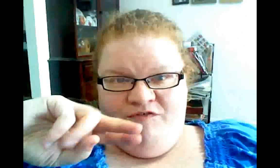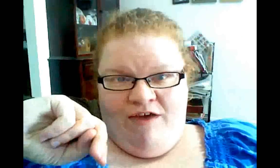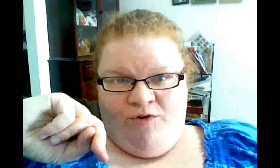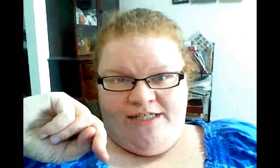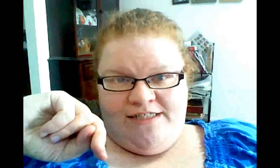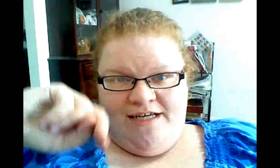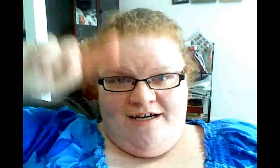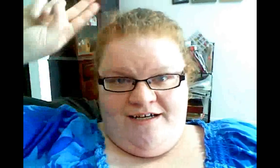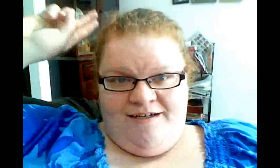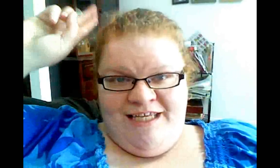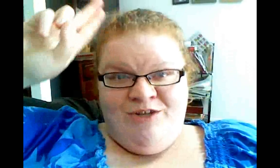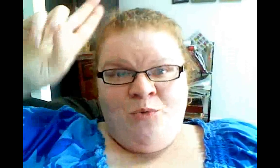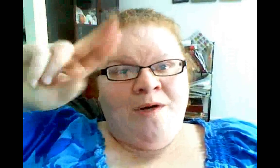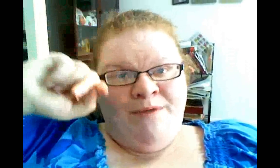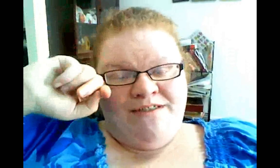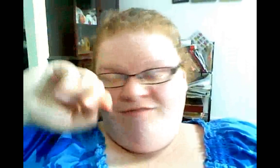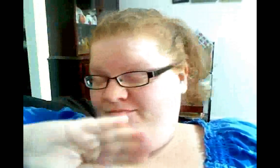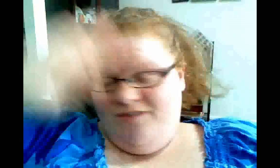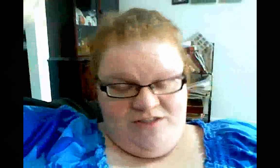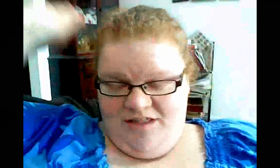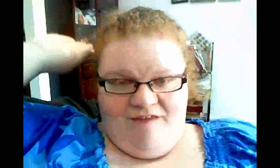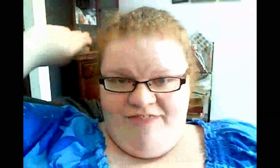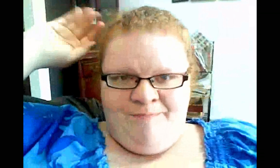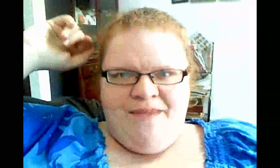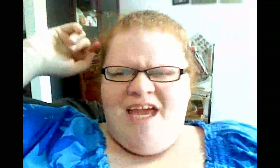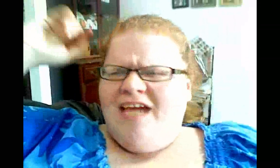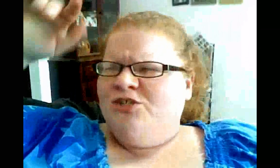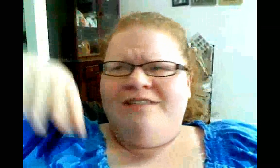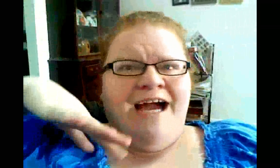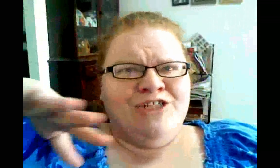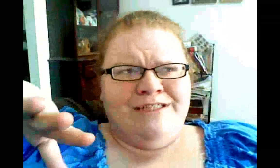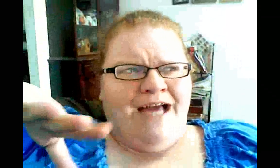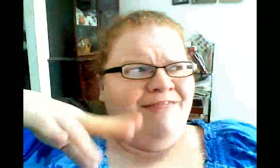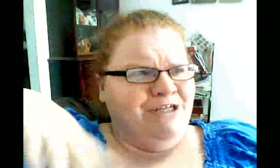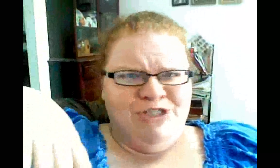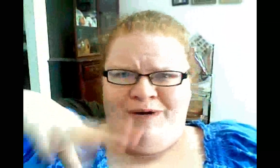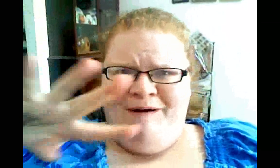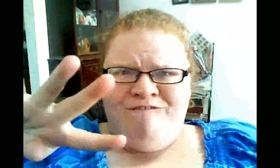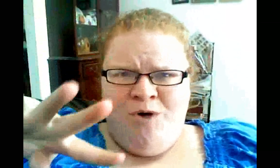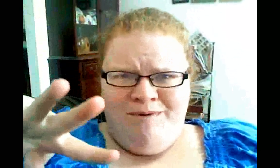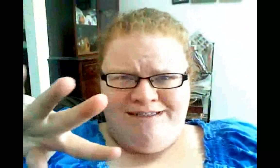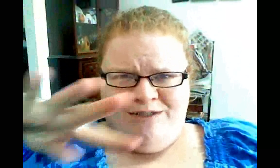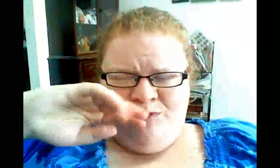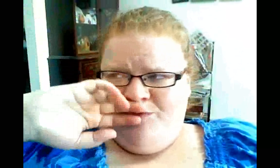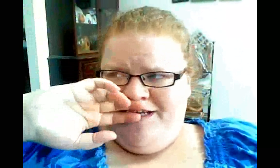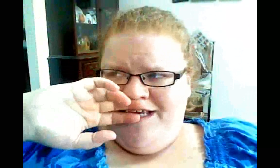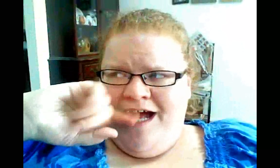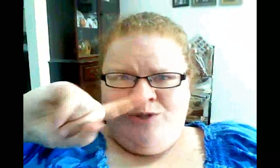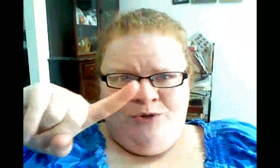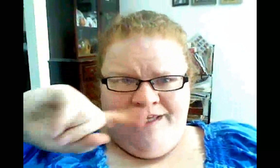favorite Edith Wharton books. I love them. And she's read, actually, I think she's read about four books I told her to read. I her to read